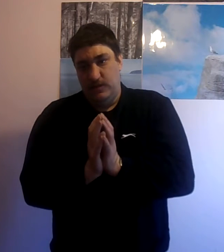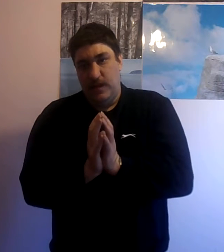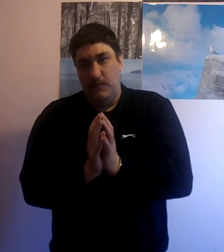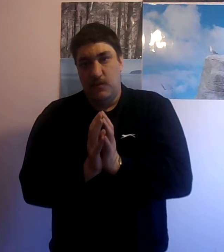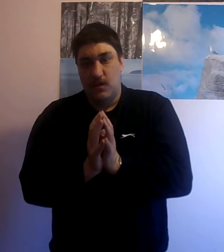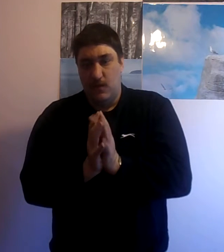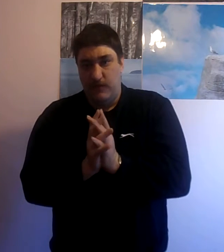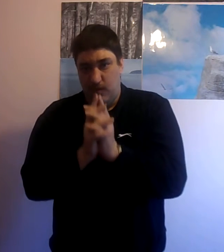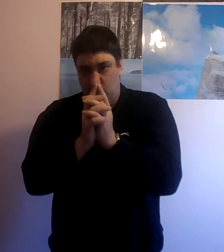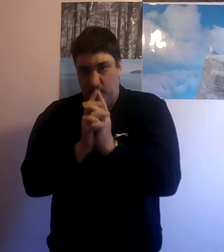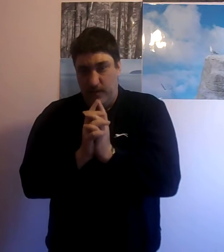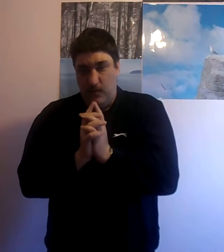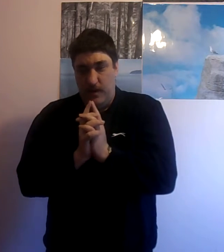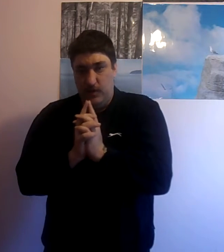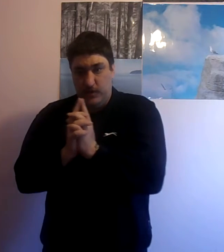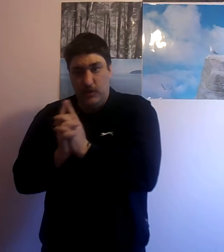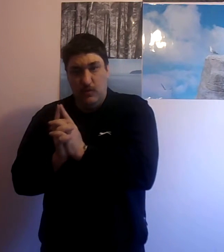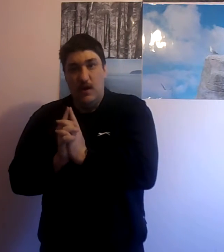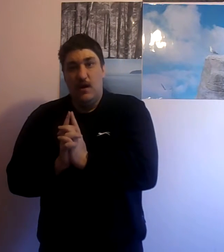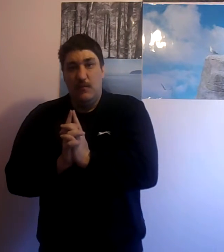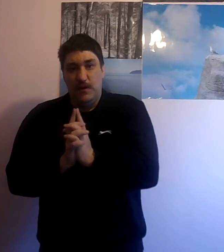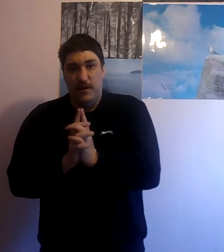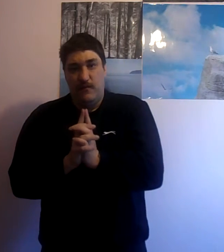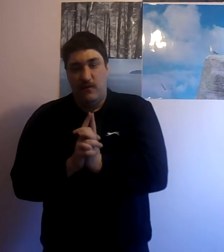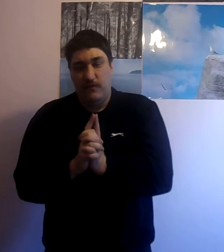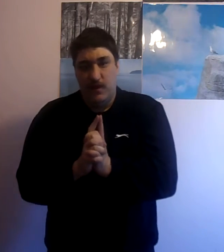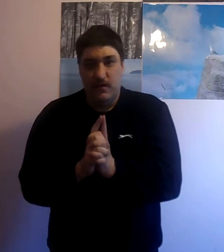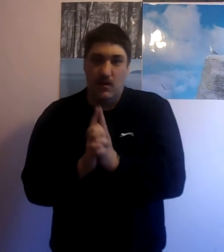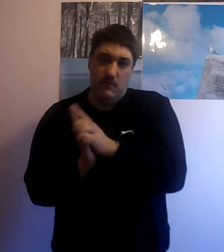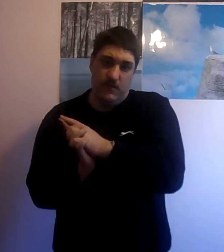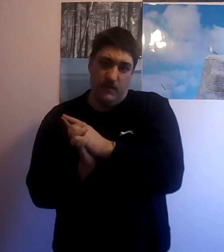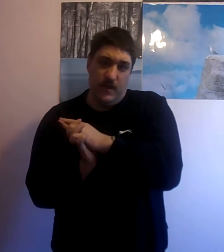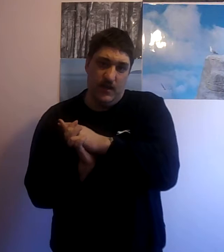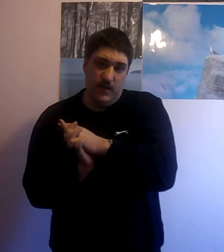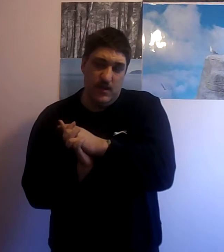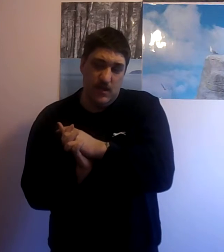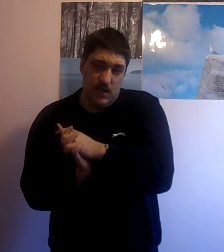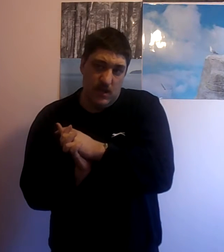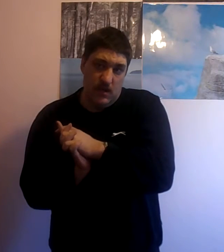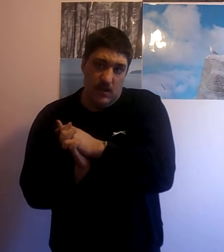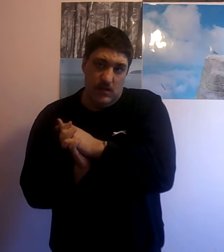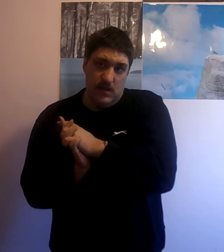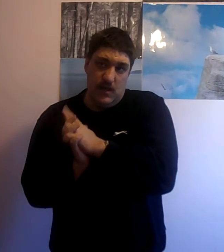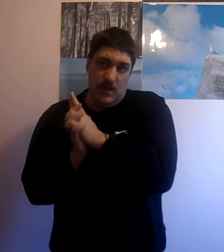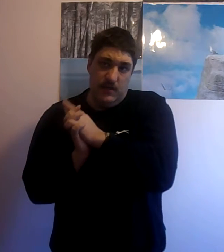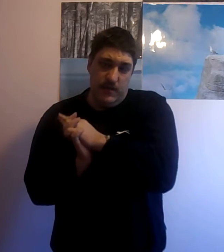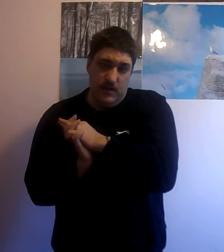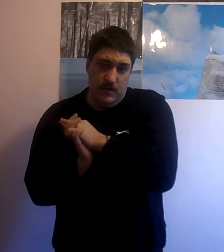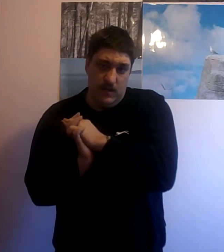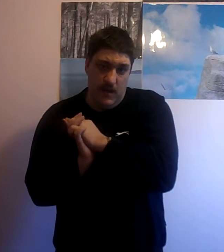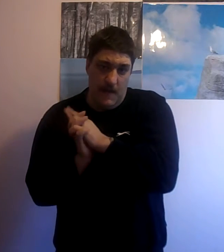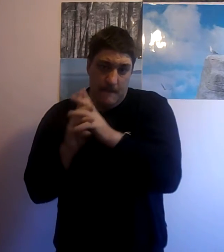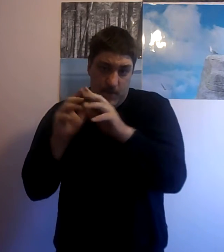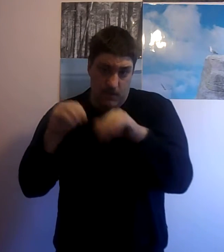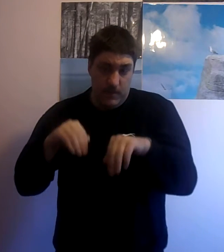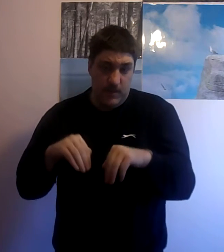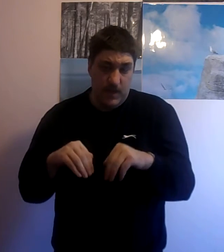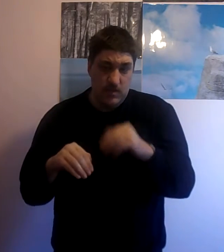game so if there's one out there where you do please feel free to comment on that in the in the comment section